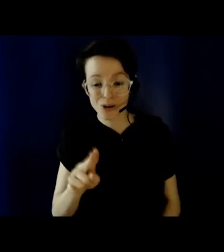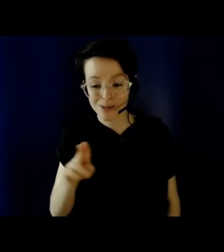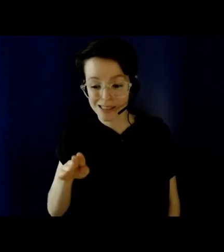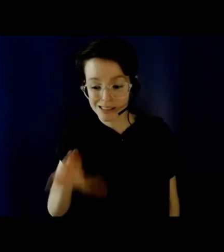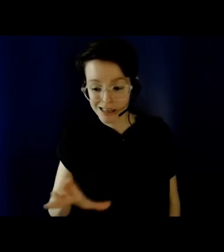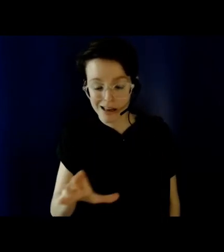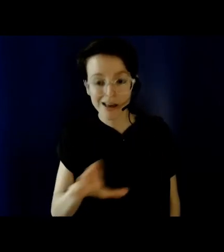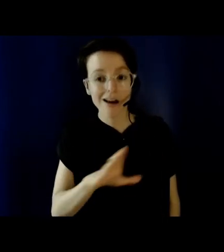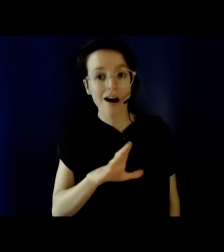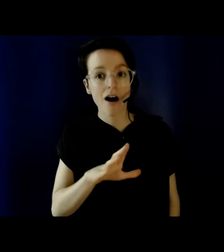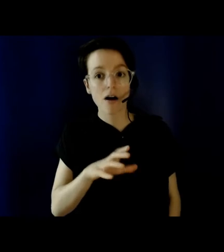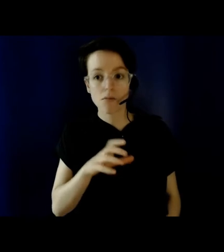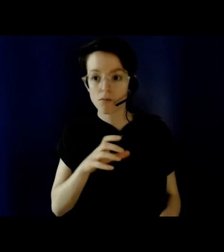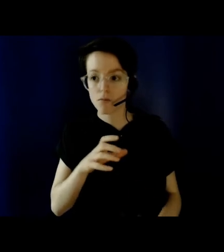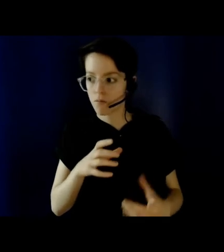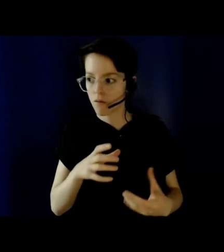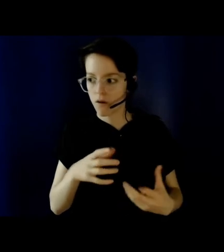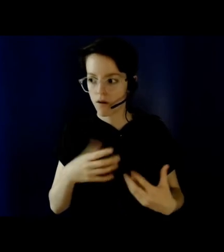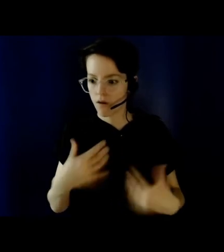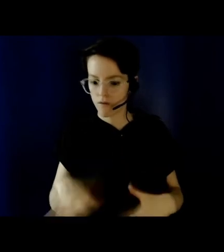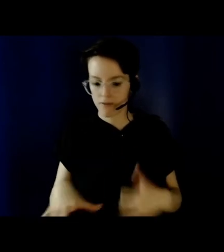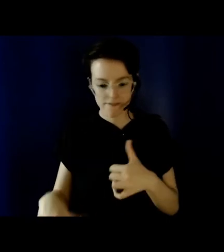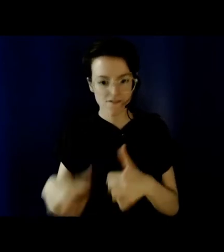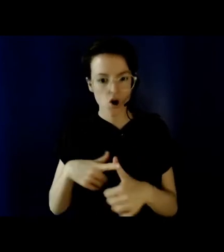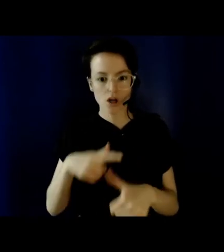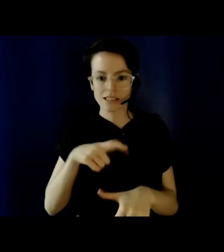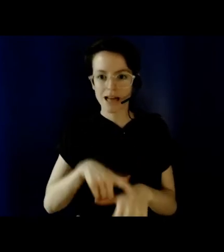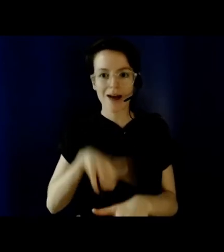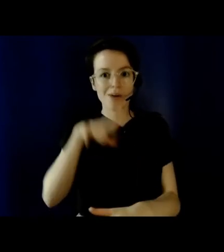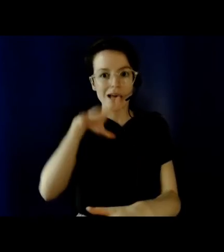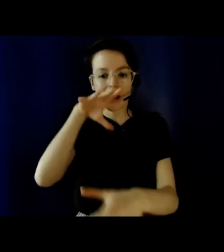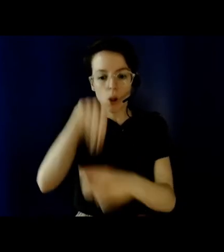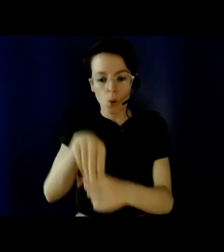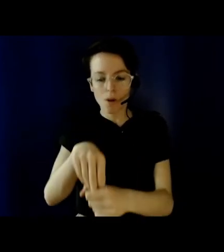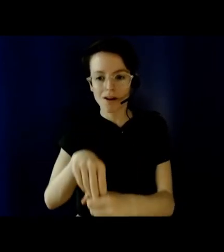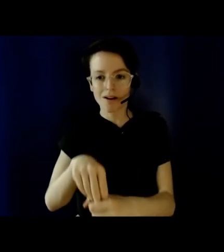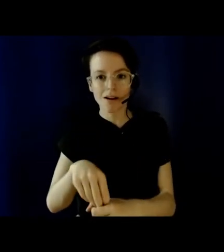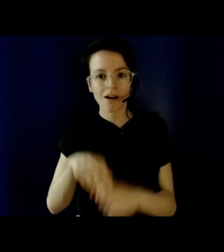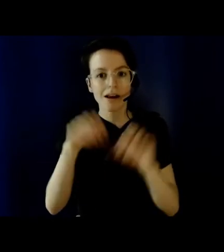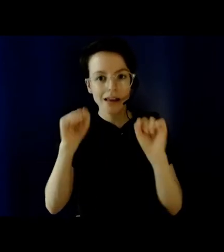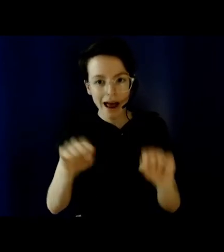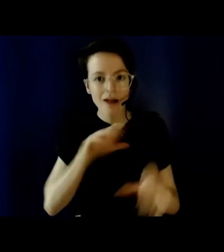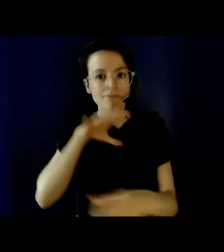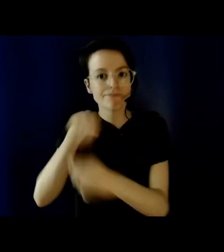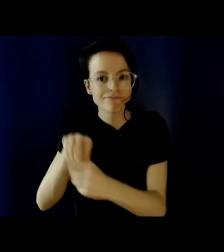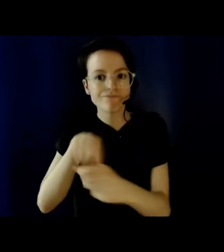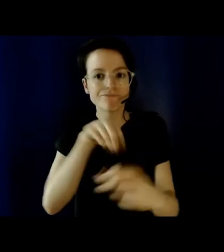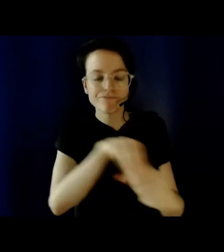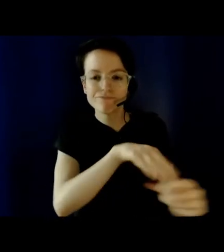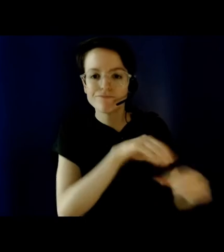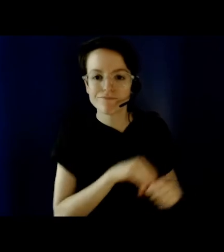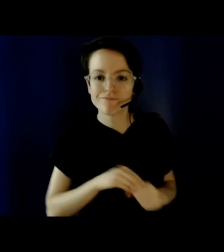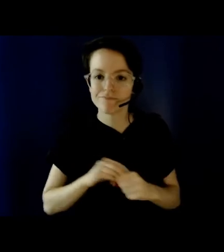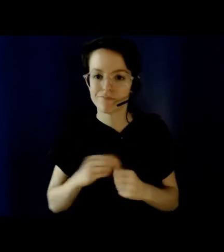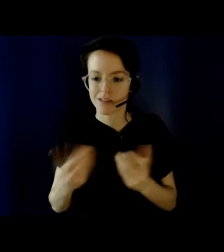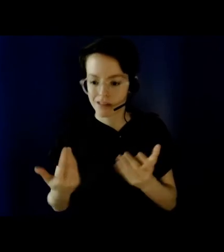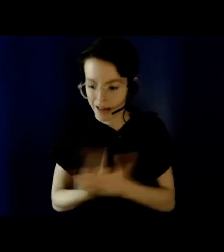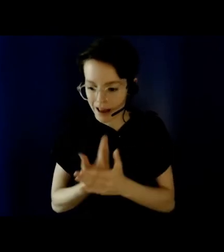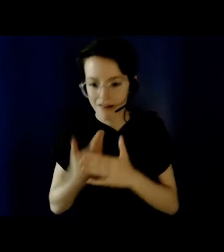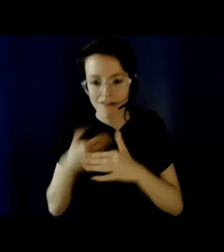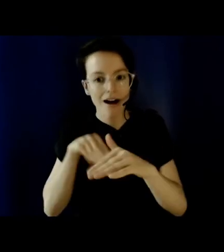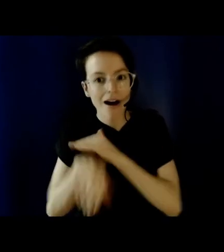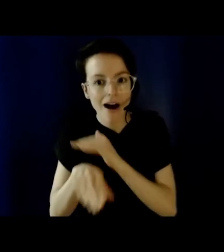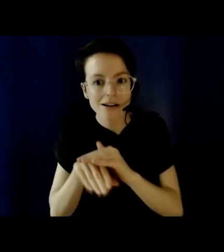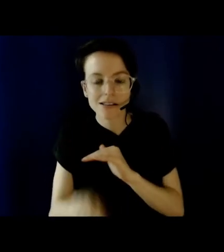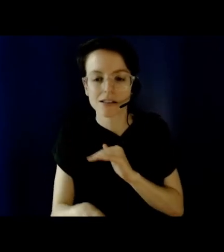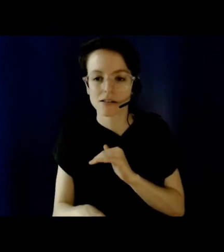included. We were able to access so many more activities. We were able to manage our environments, which meant we could minimize